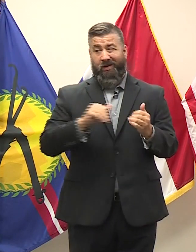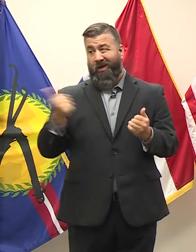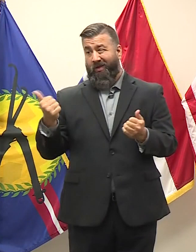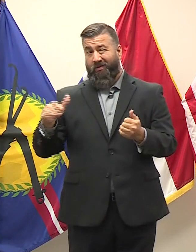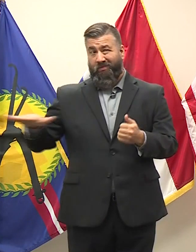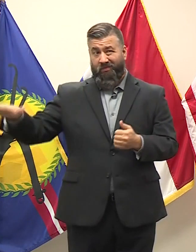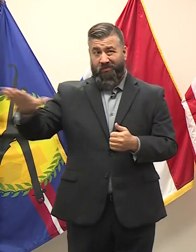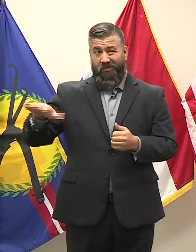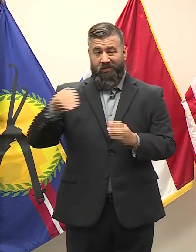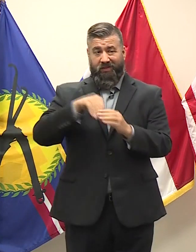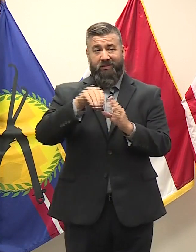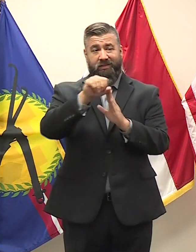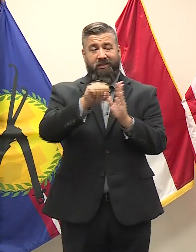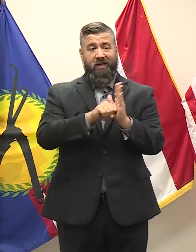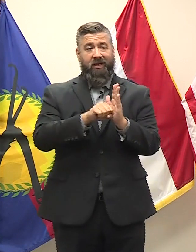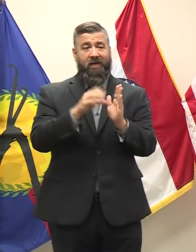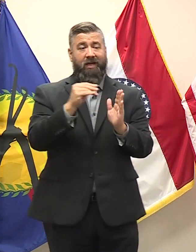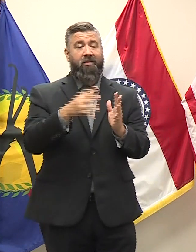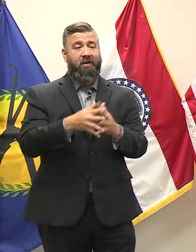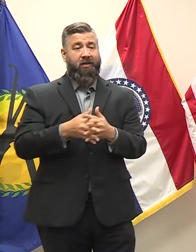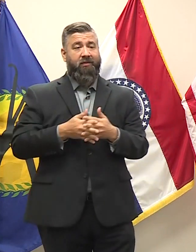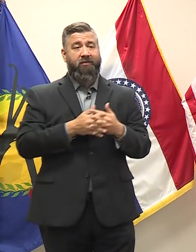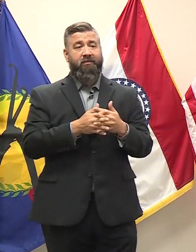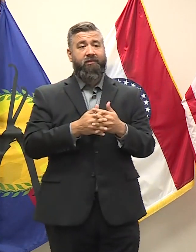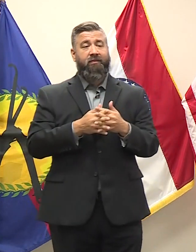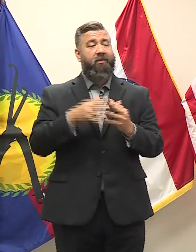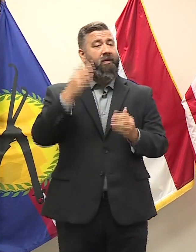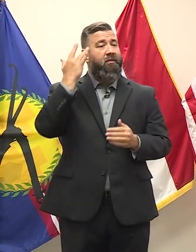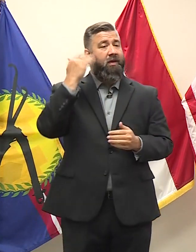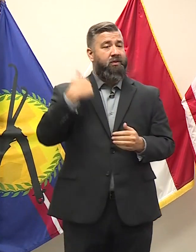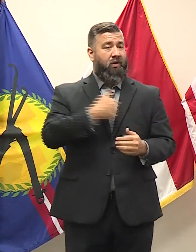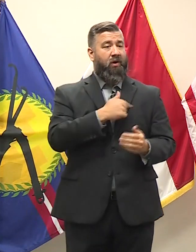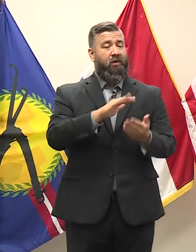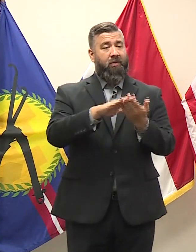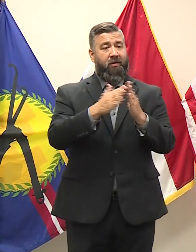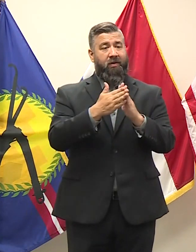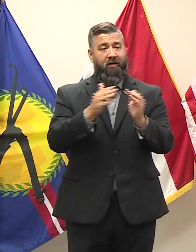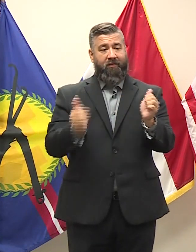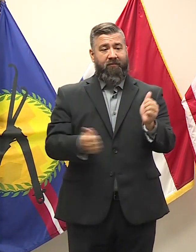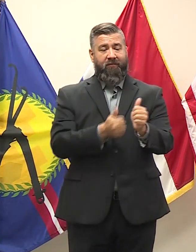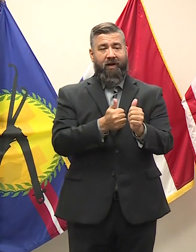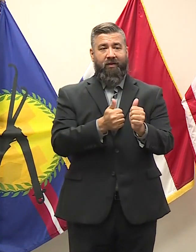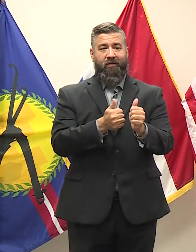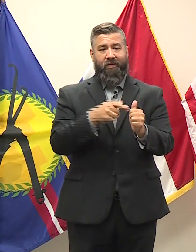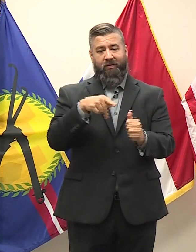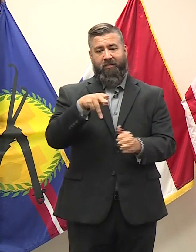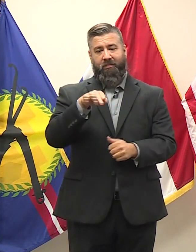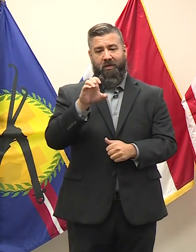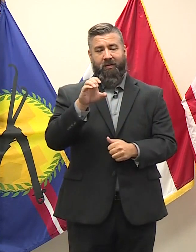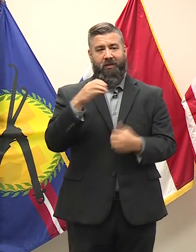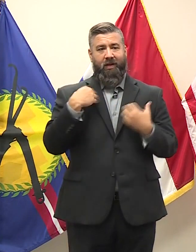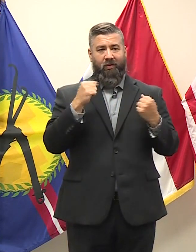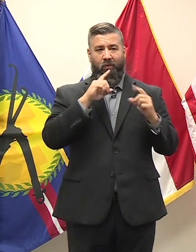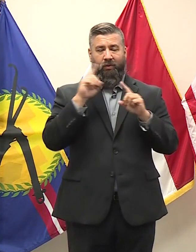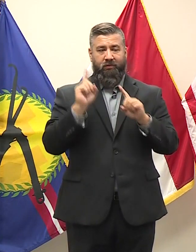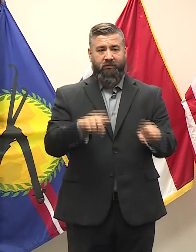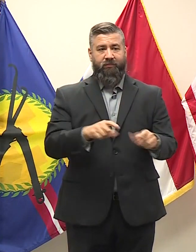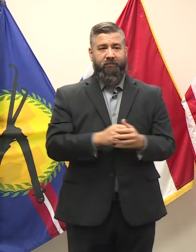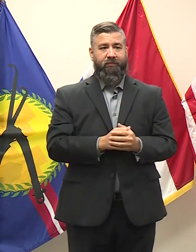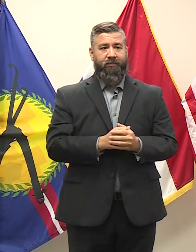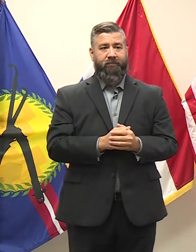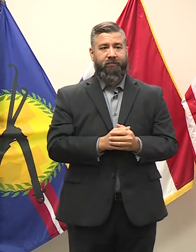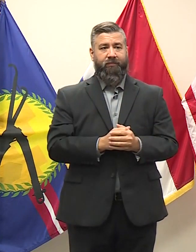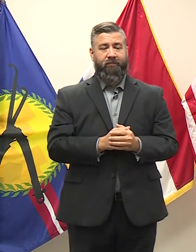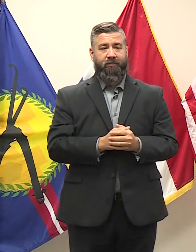places in the state and other places in the country is because our community followed the direction of our Department of Public Health. Many of those